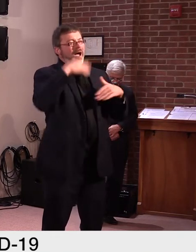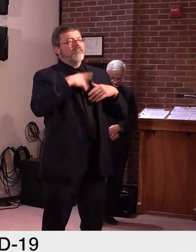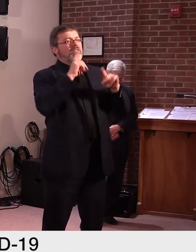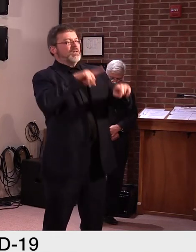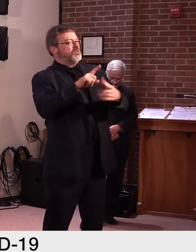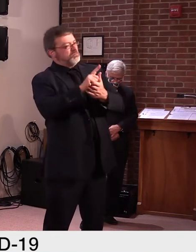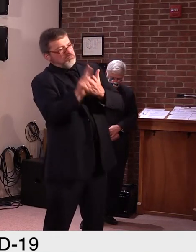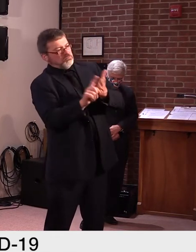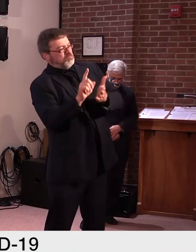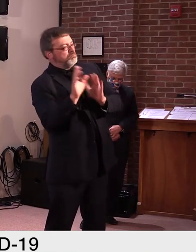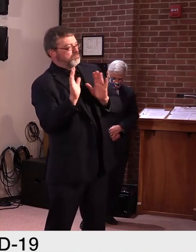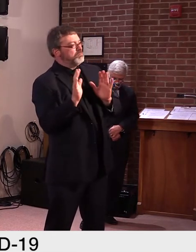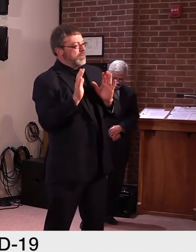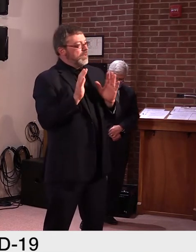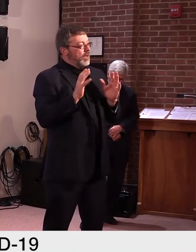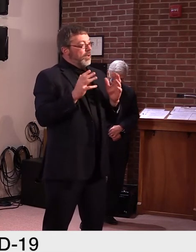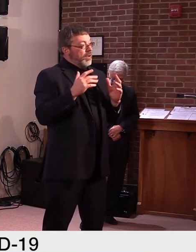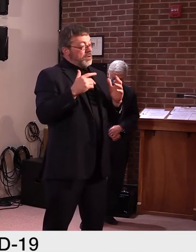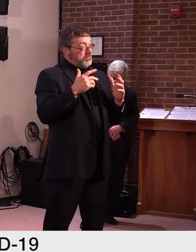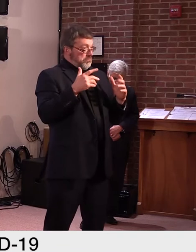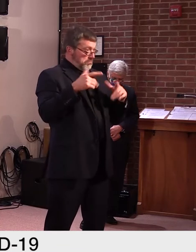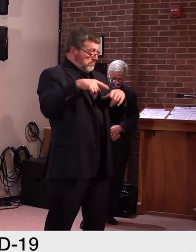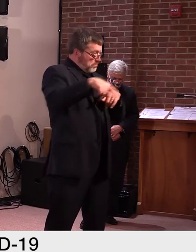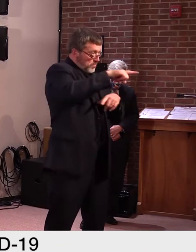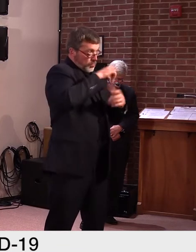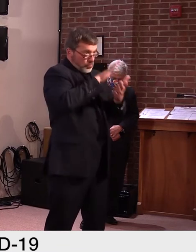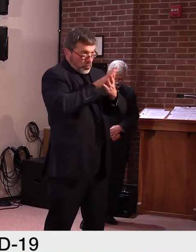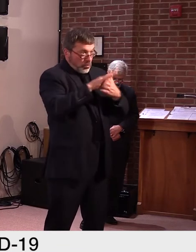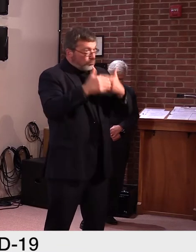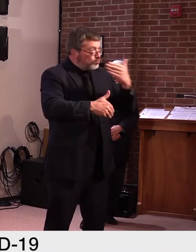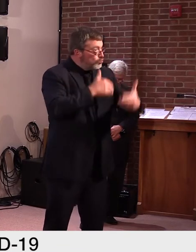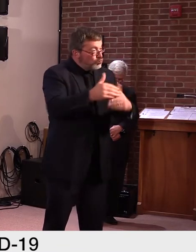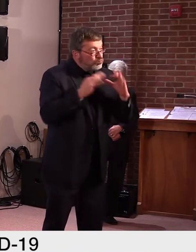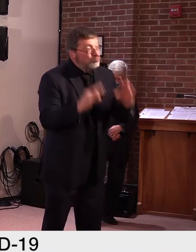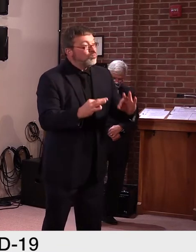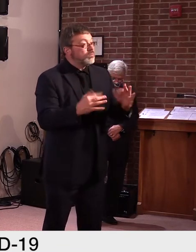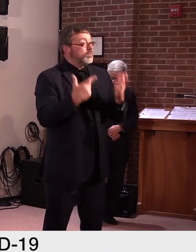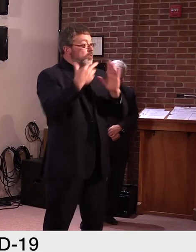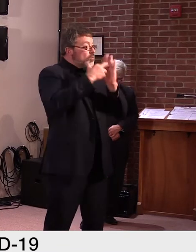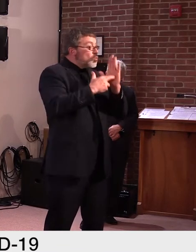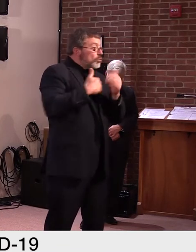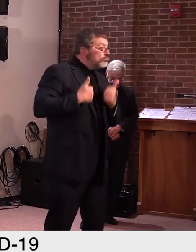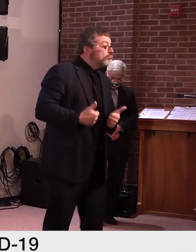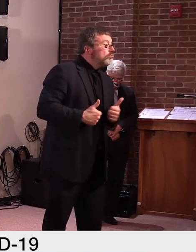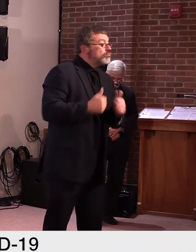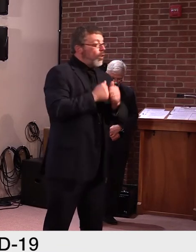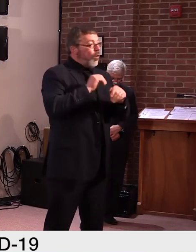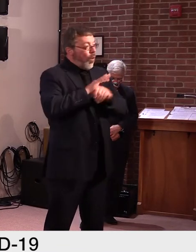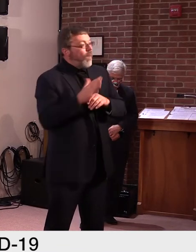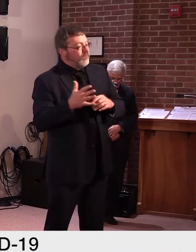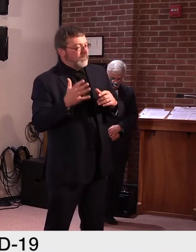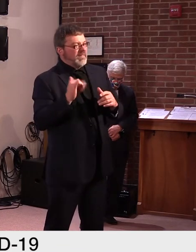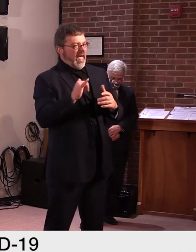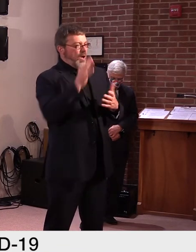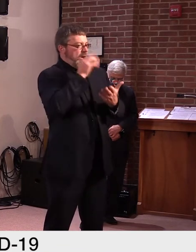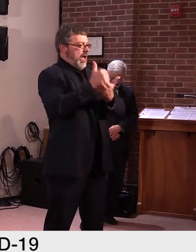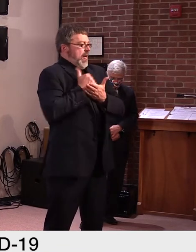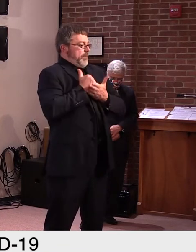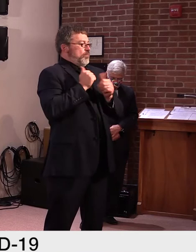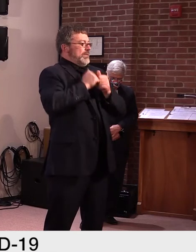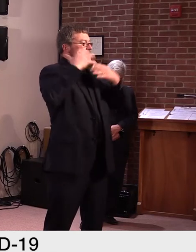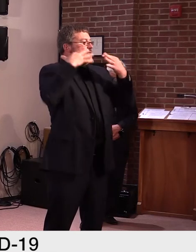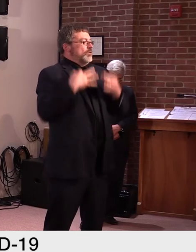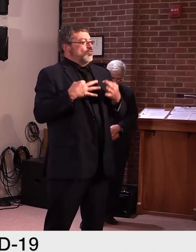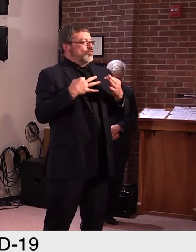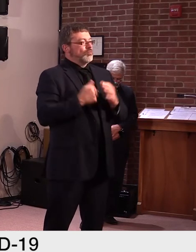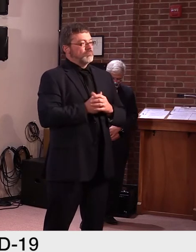and, uh, implementing the guidance, we'll see, see that manifest itself in, in the broader indicators in our society. Great. Thank you